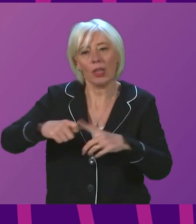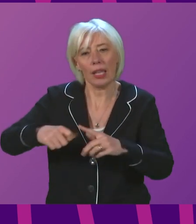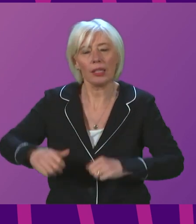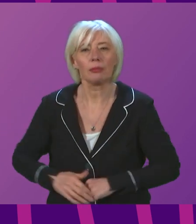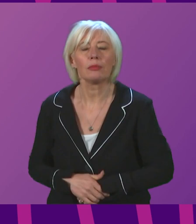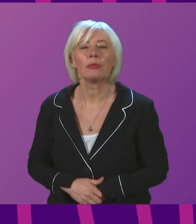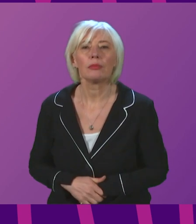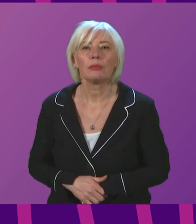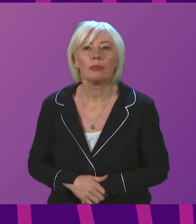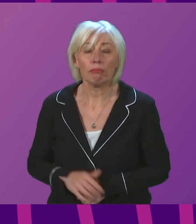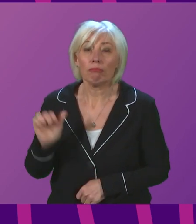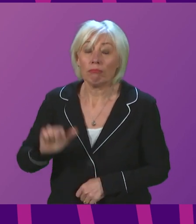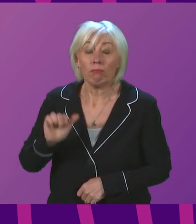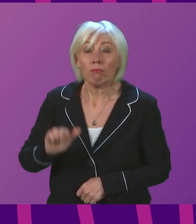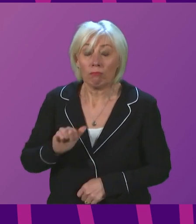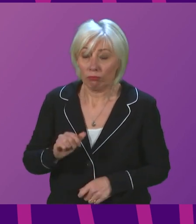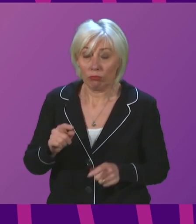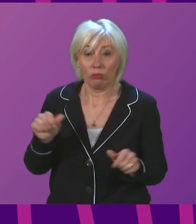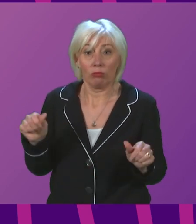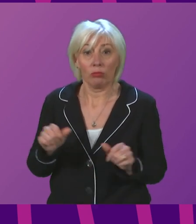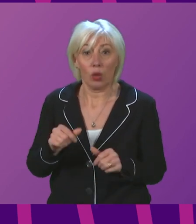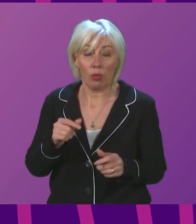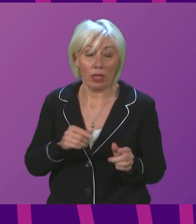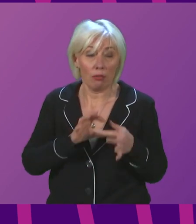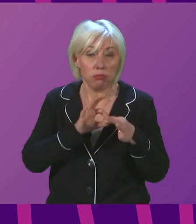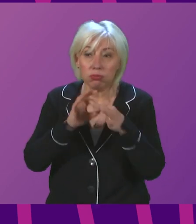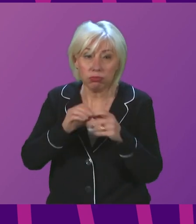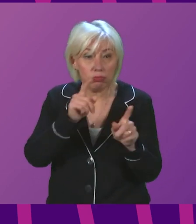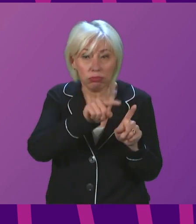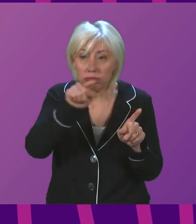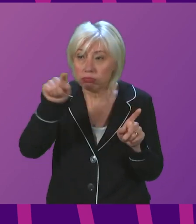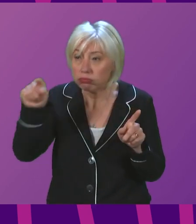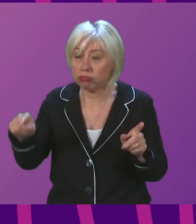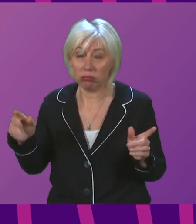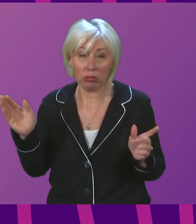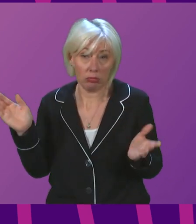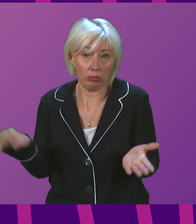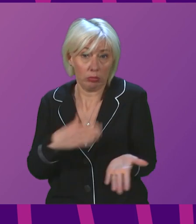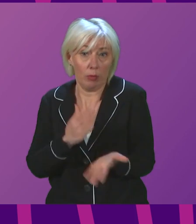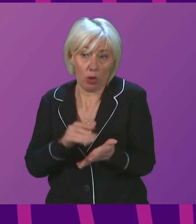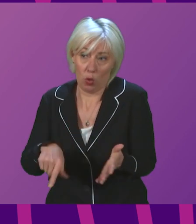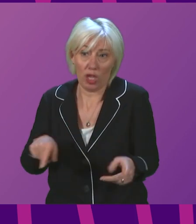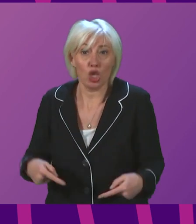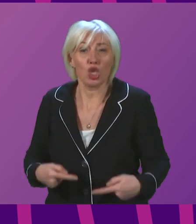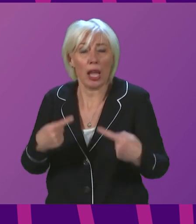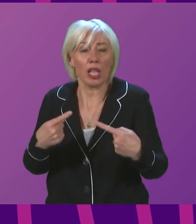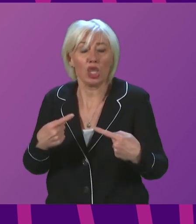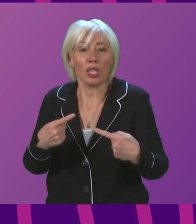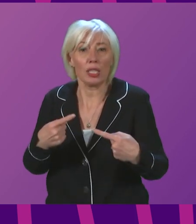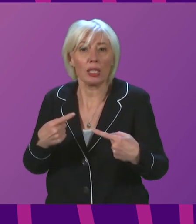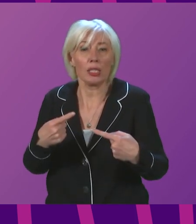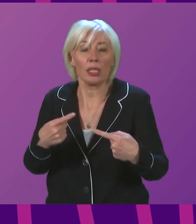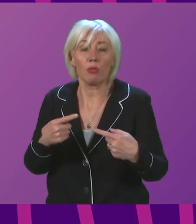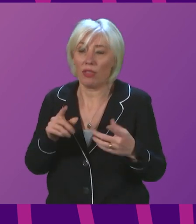Yes, is a short answer to that. We work with different sectors to make sure that these challenges that are being faced right now with